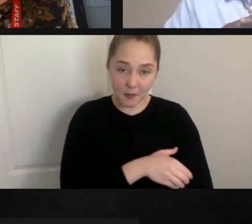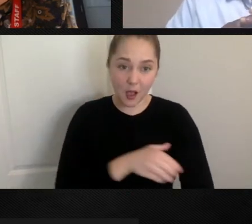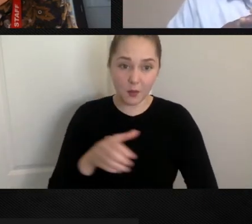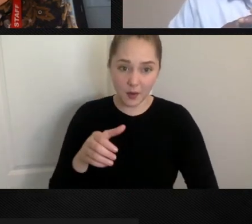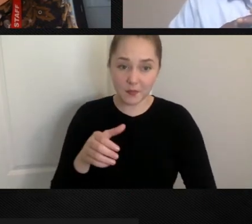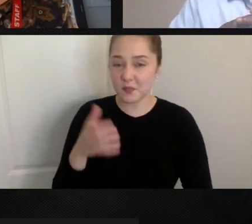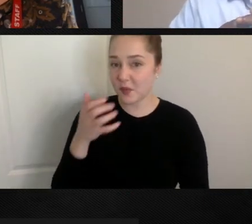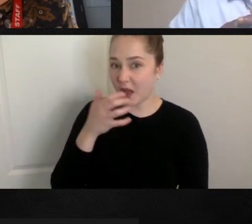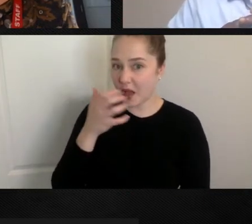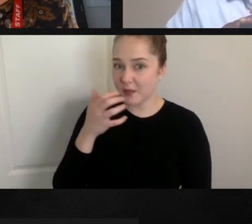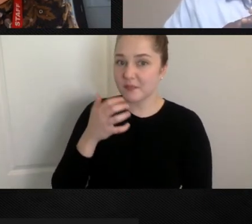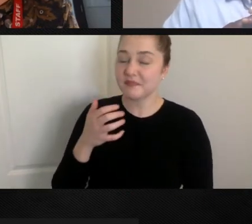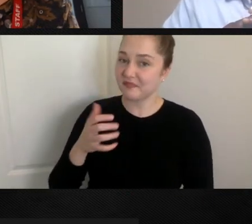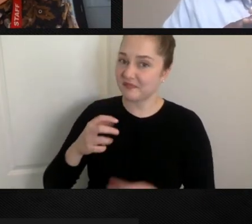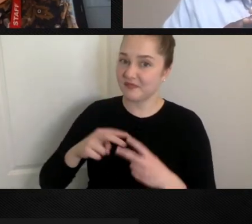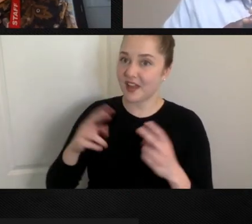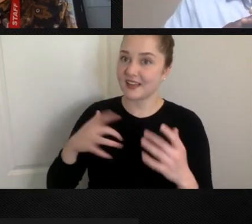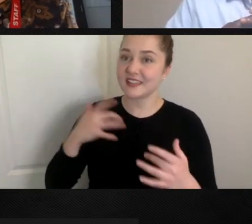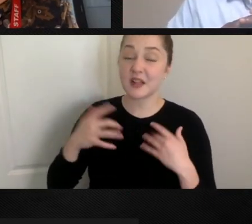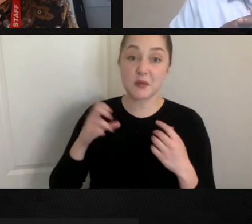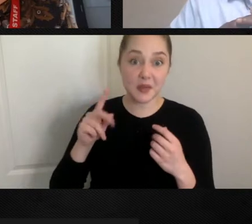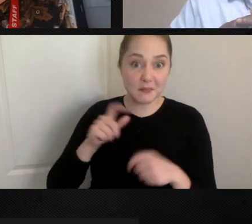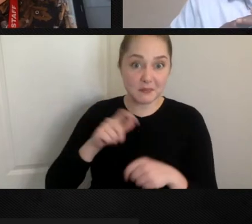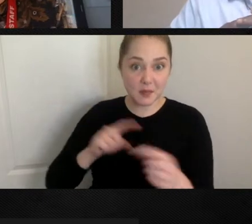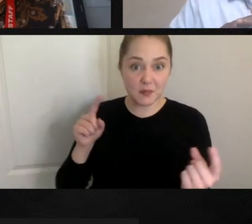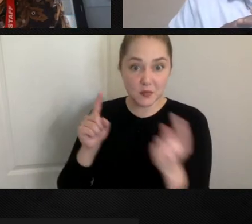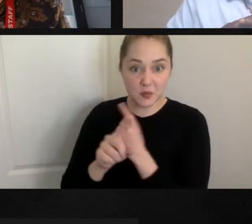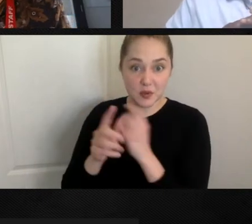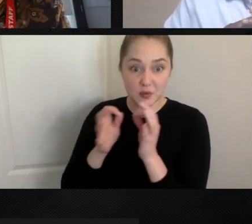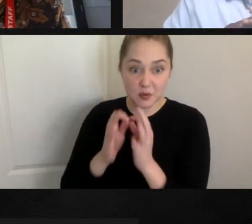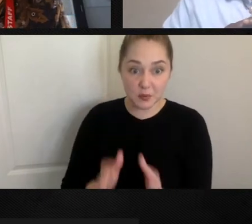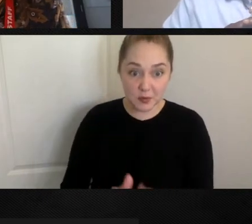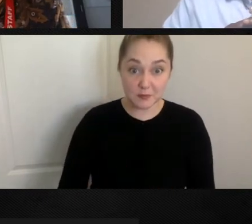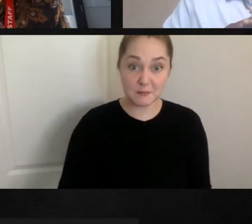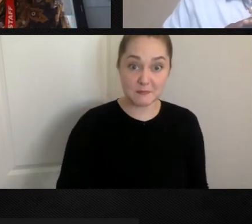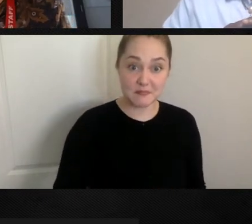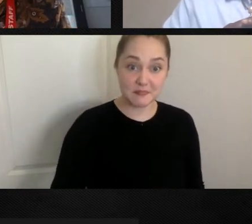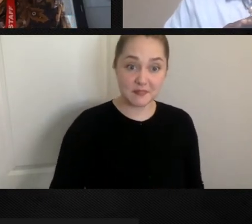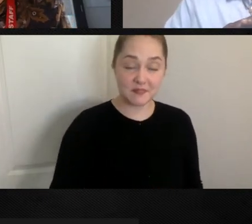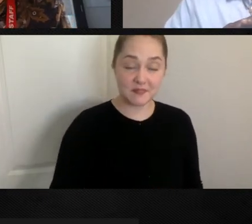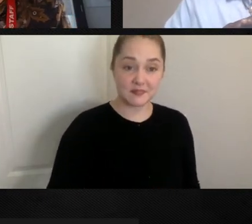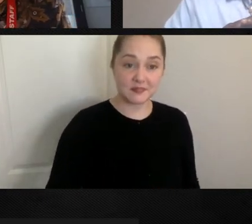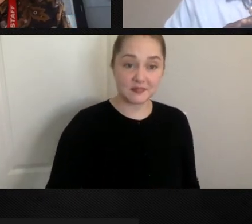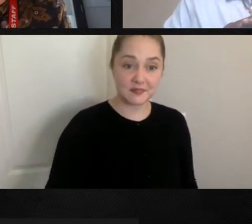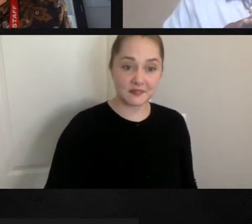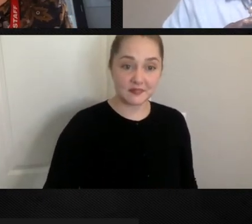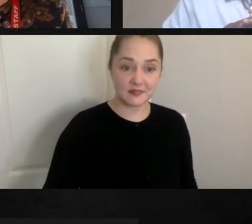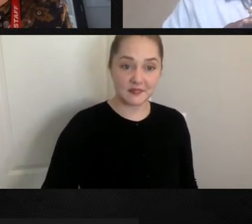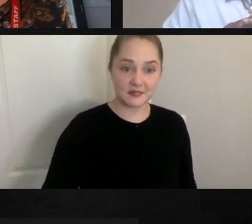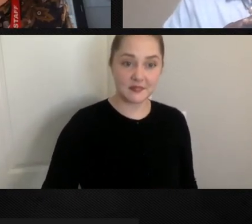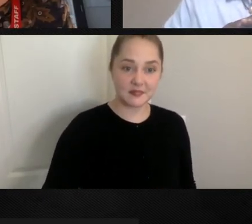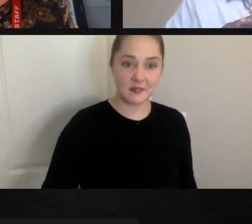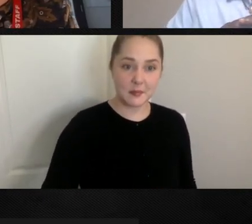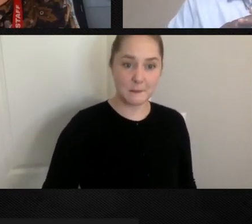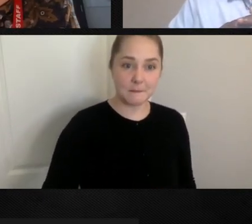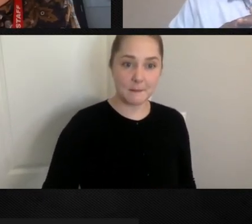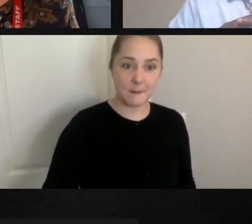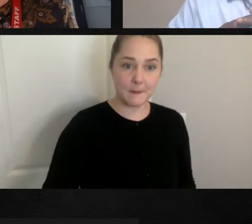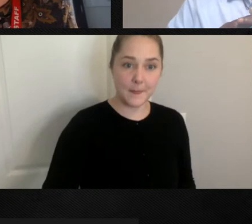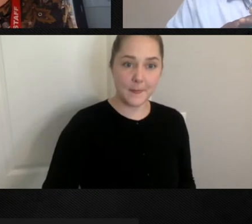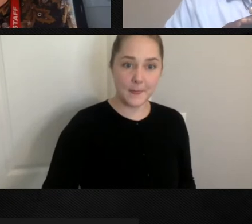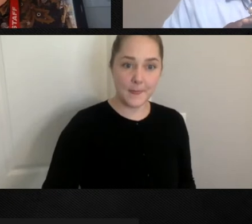Wow. That's very exciting. We have a whole bunch of comments rolling in. Jodi, who is another